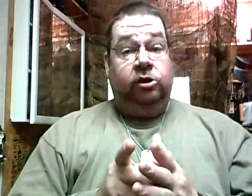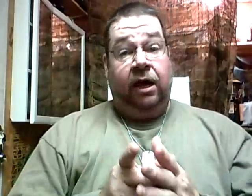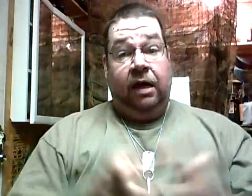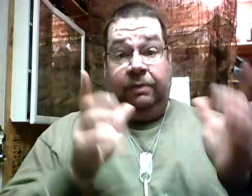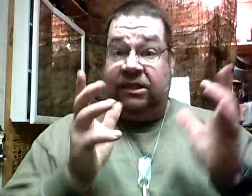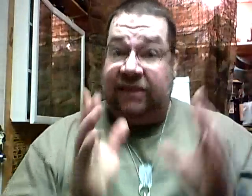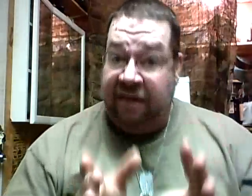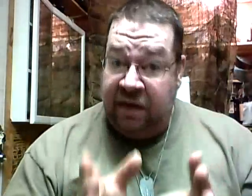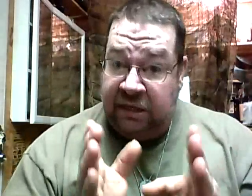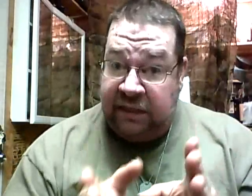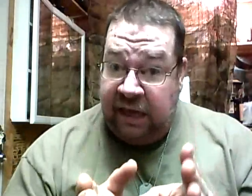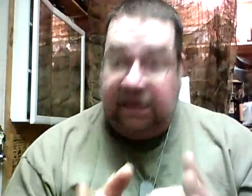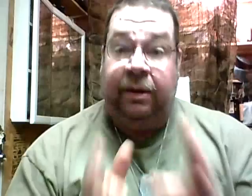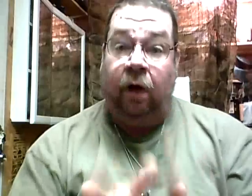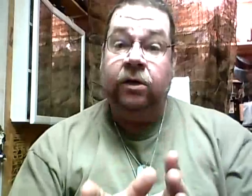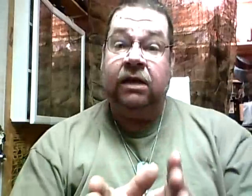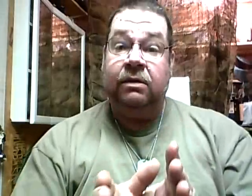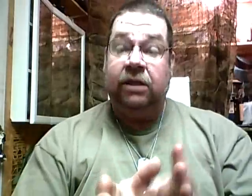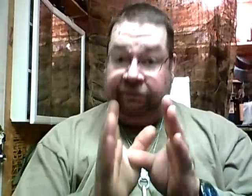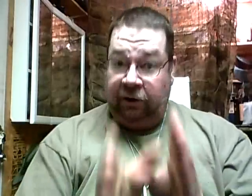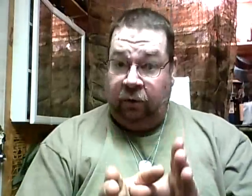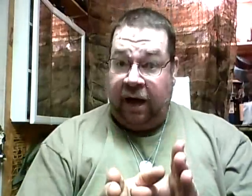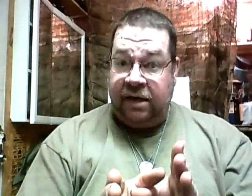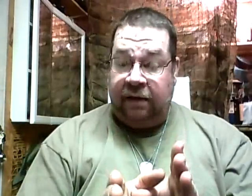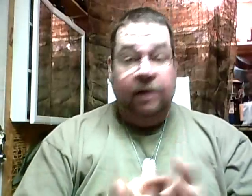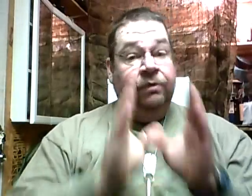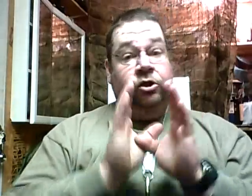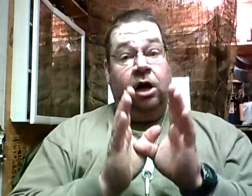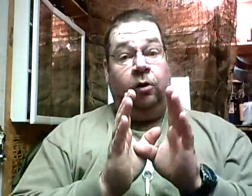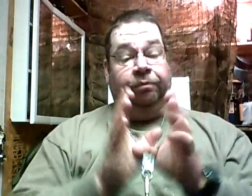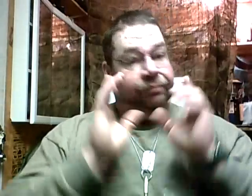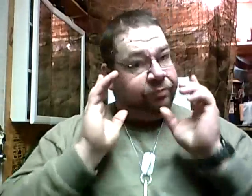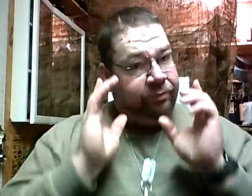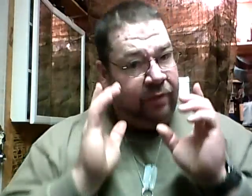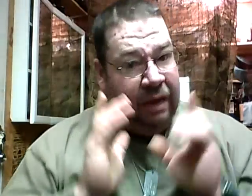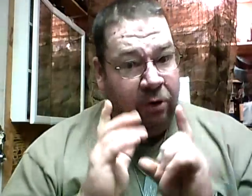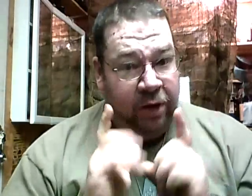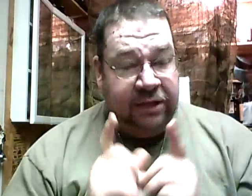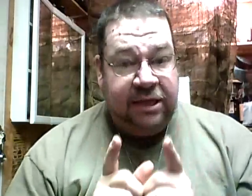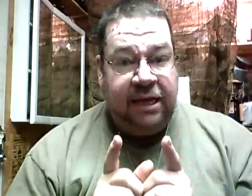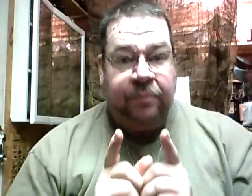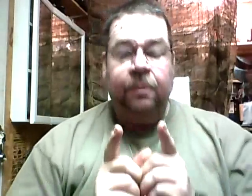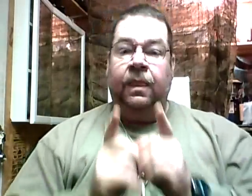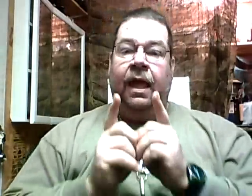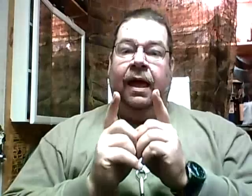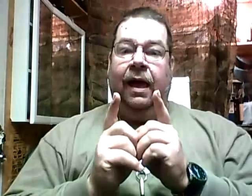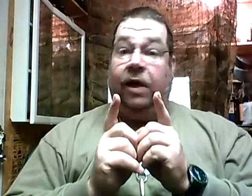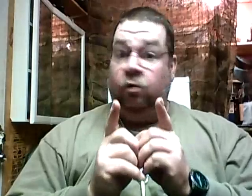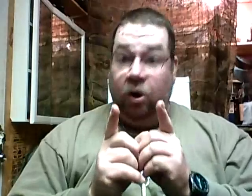look excited. I'm at 76, and I've been holding at 76 for a little while now. So, I'm going to go ahead and tell you, I don't